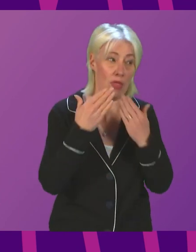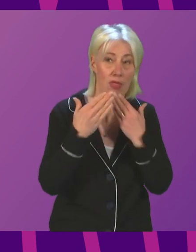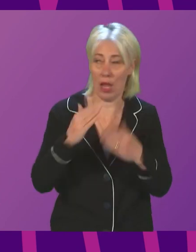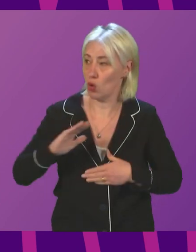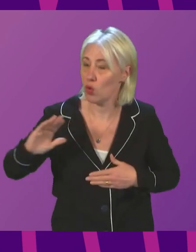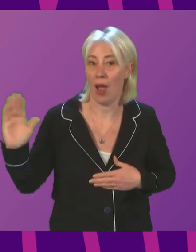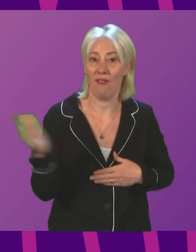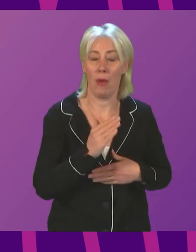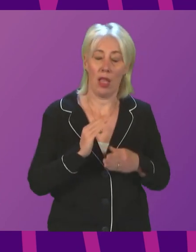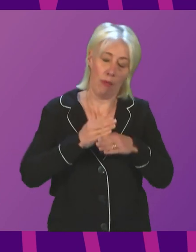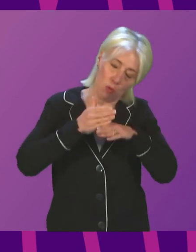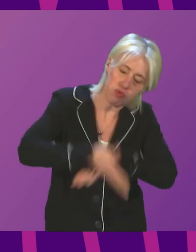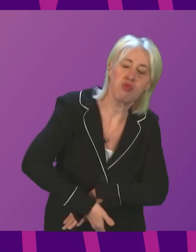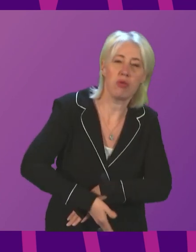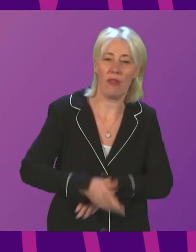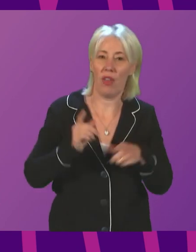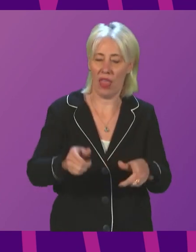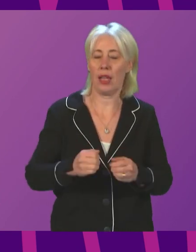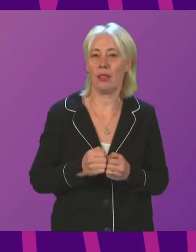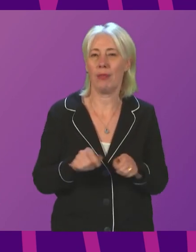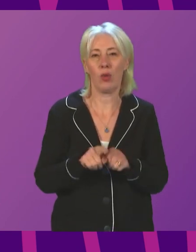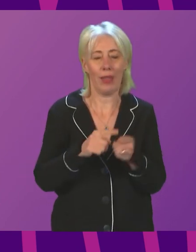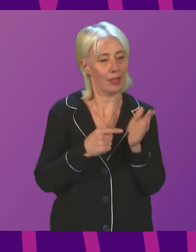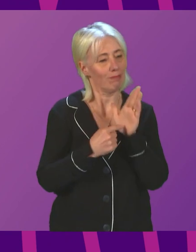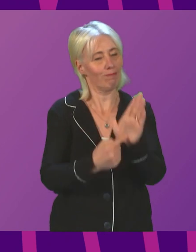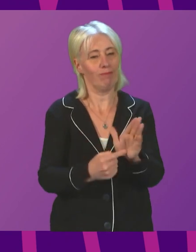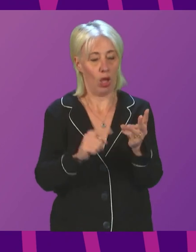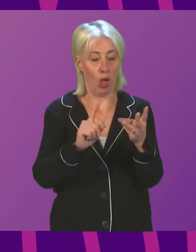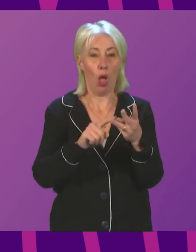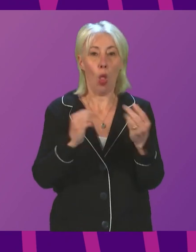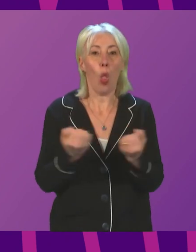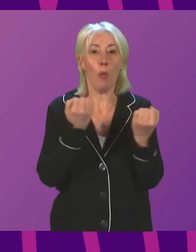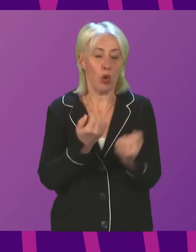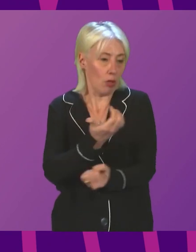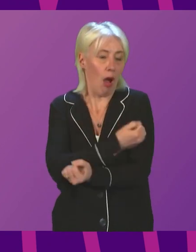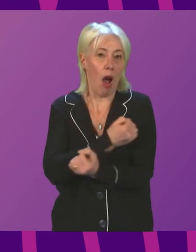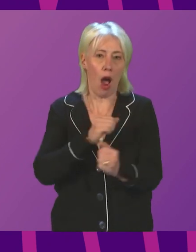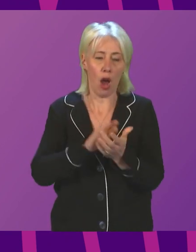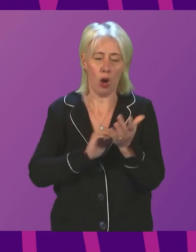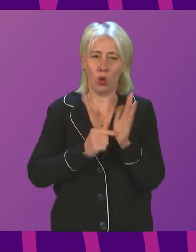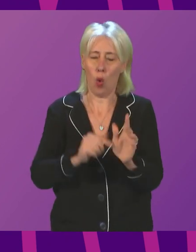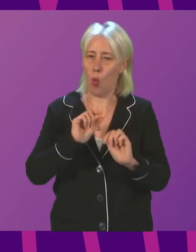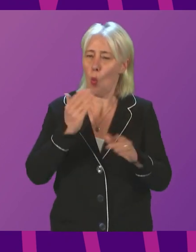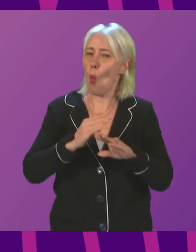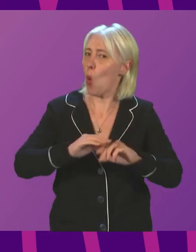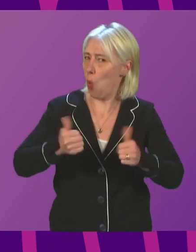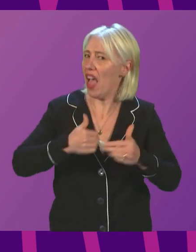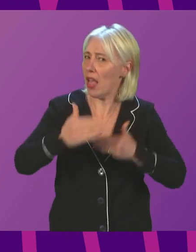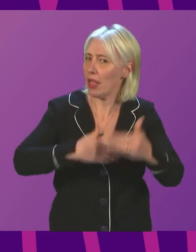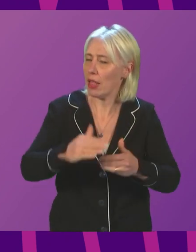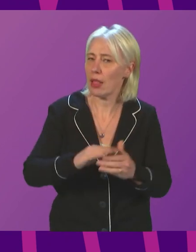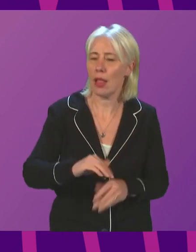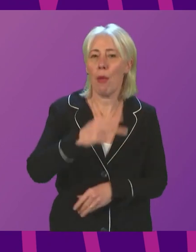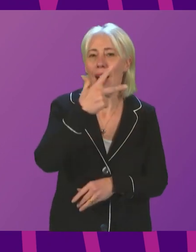extraordinary efforts. This further demonstrates that the booster programme is performing exceptionally well. In total,